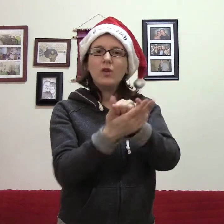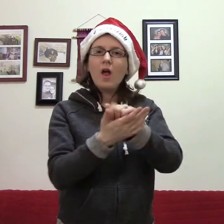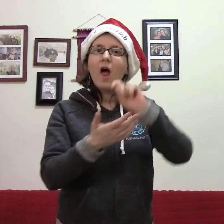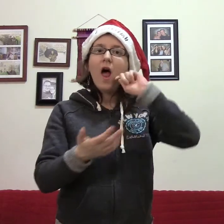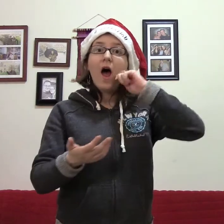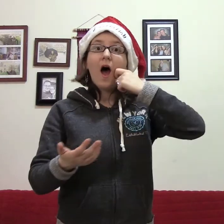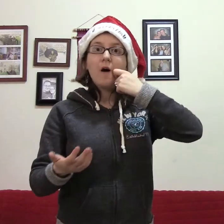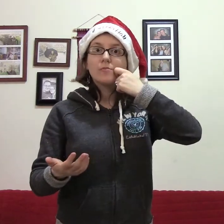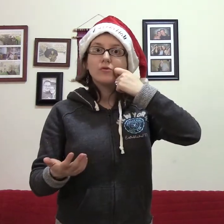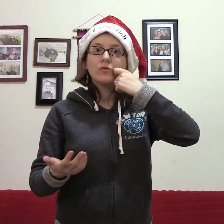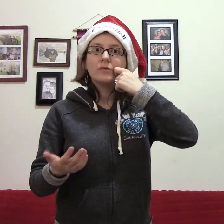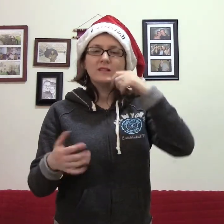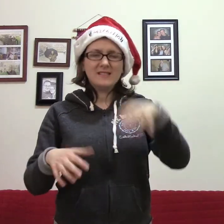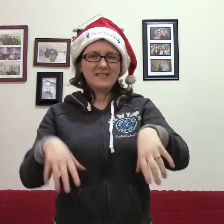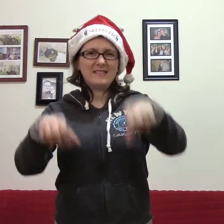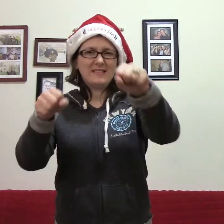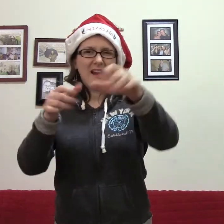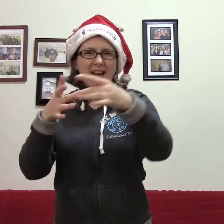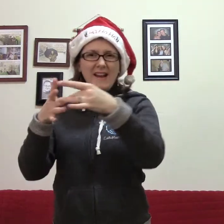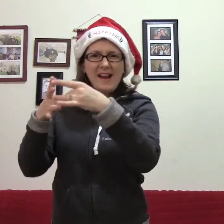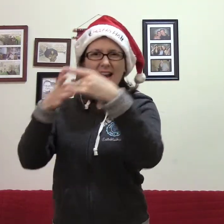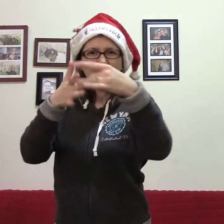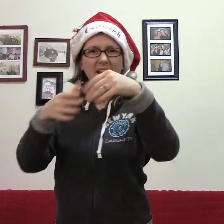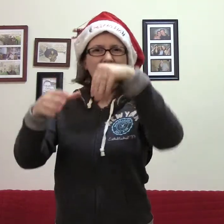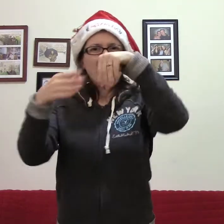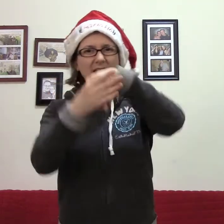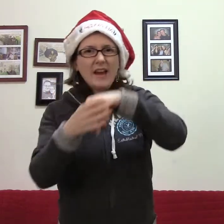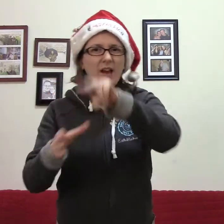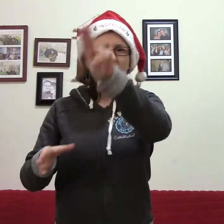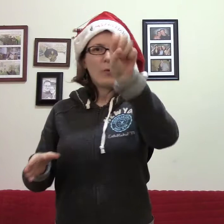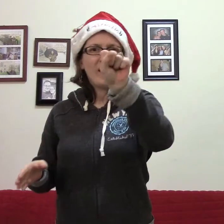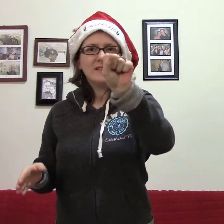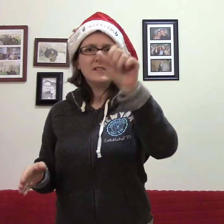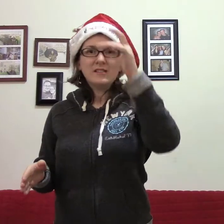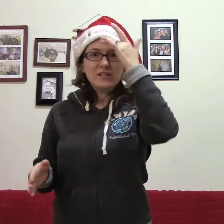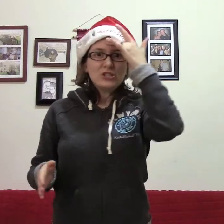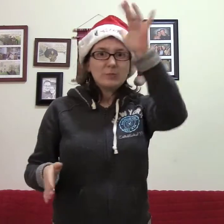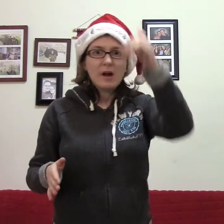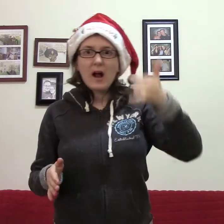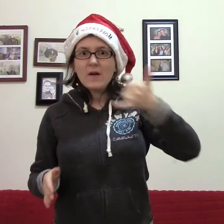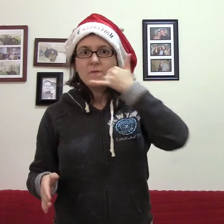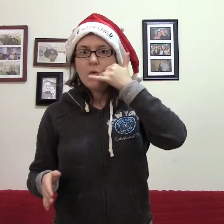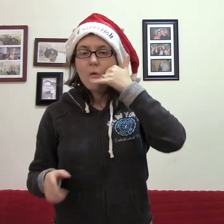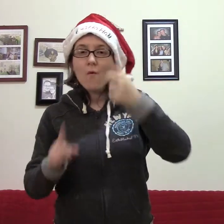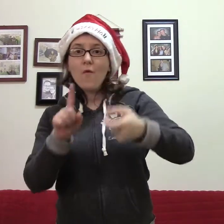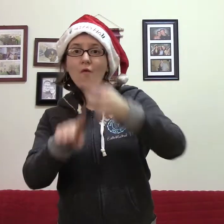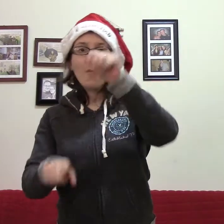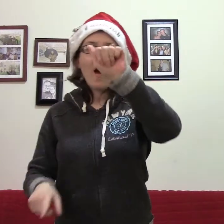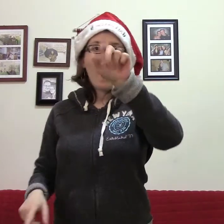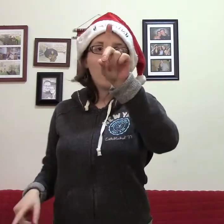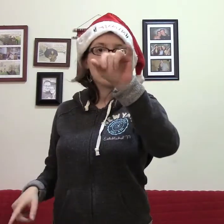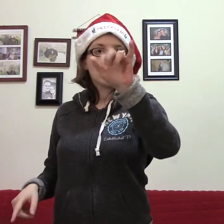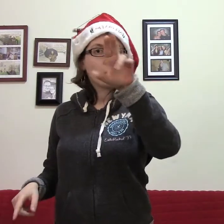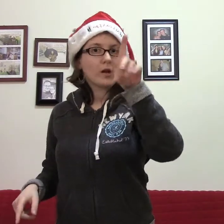I wanna And I welcome. that's not I want to Oh, I'm